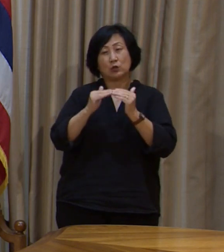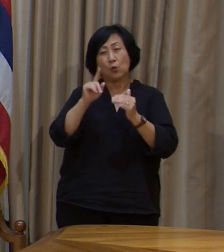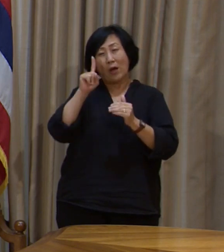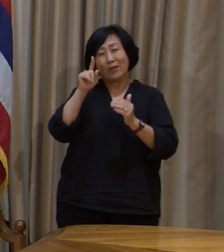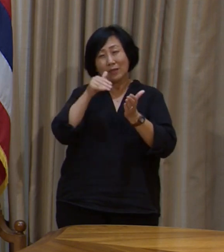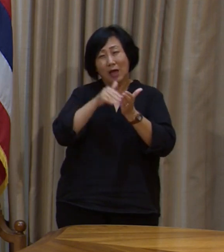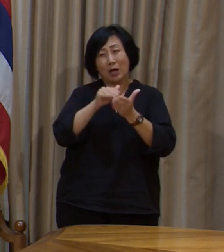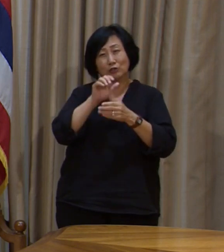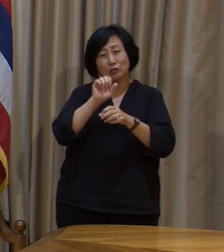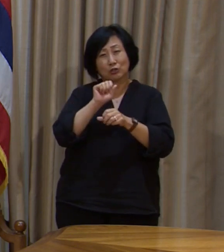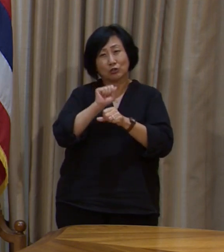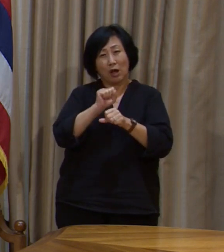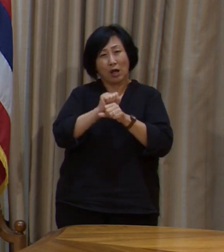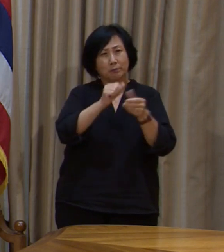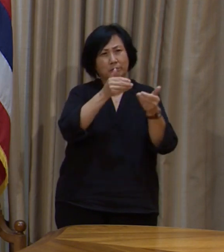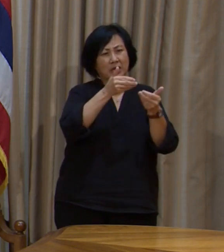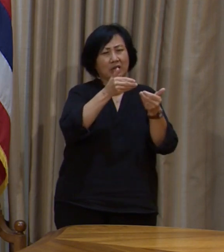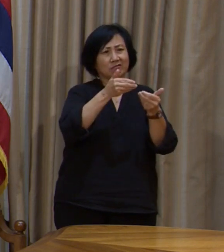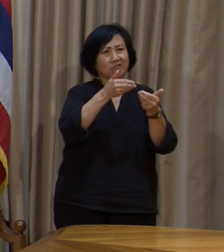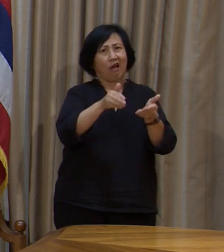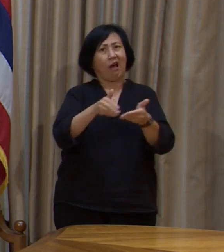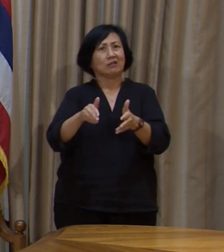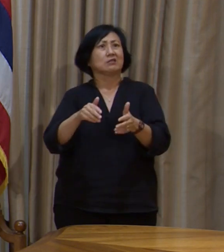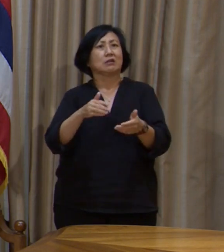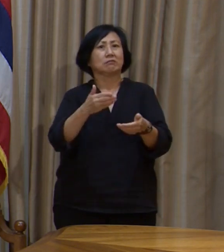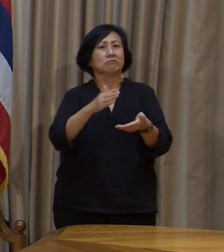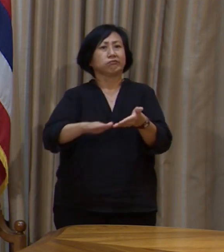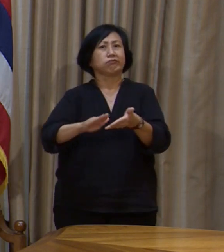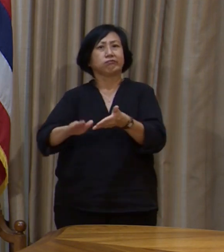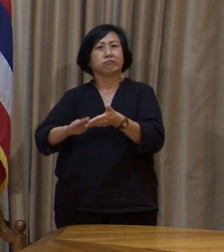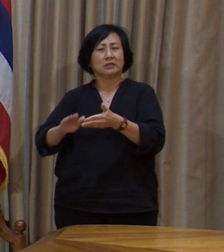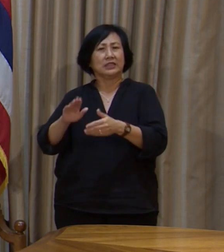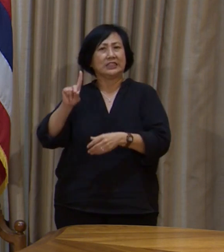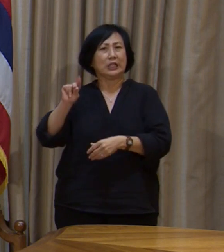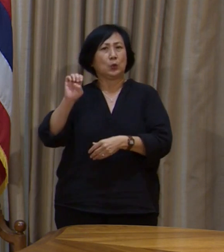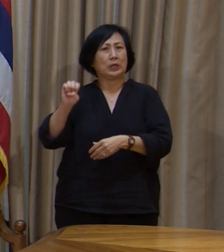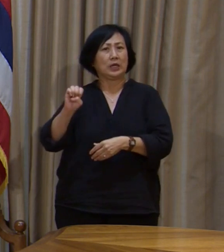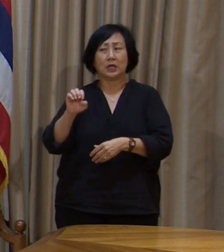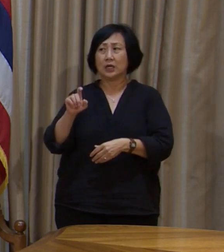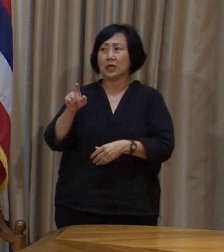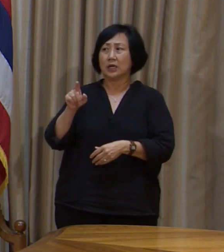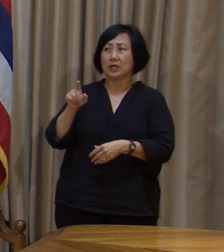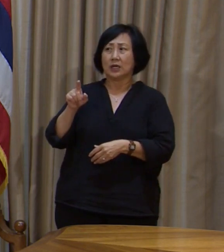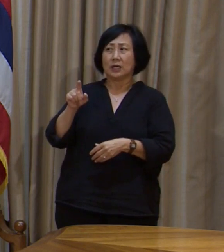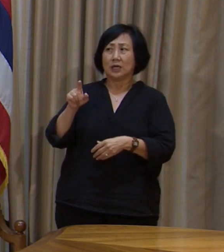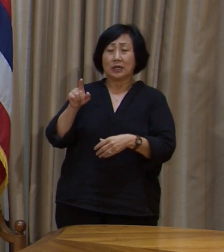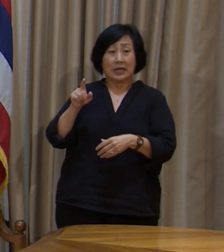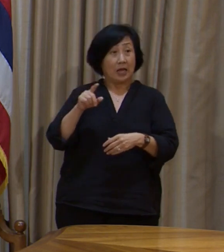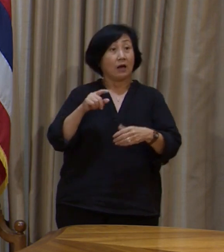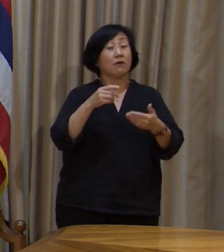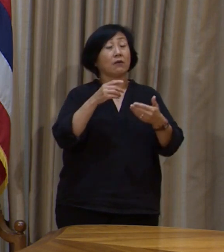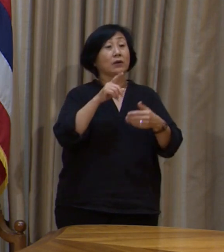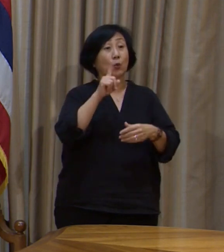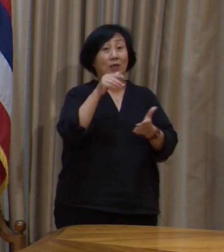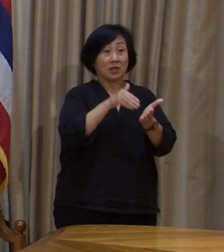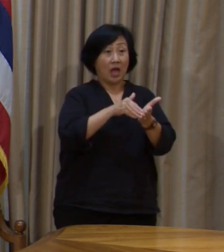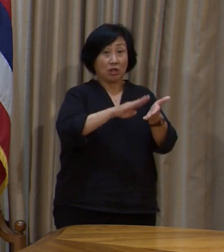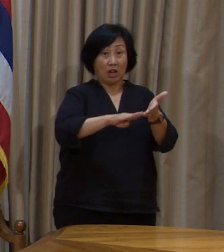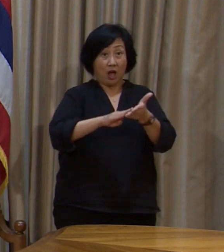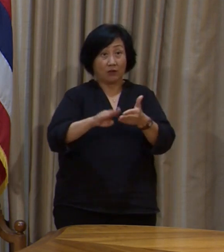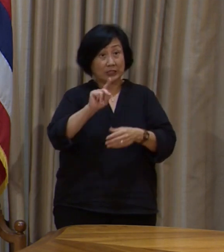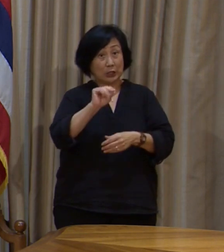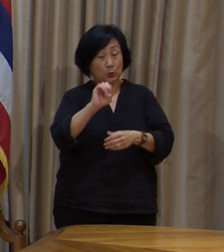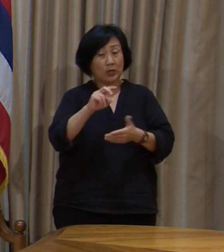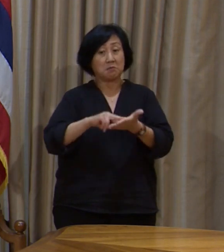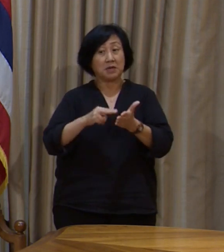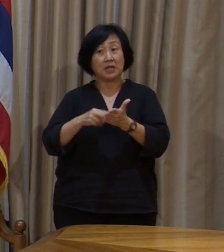jobs lost within the Department of Education. Does this help that number? You know, certainly, as